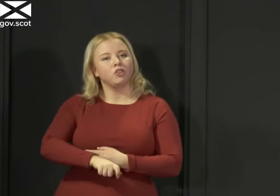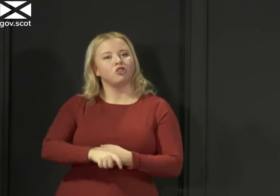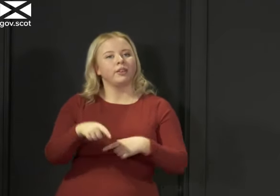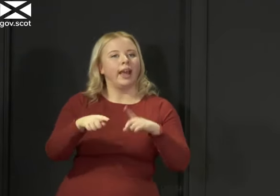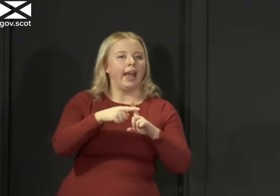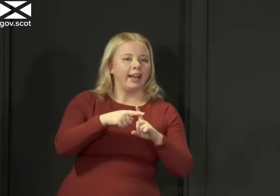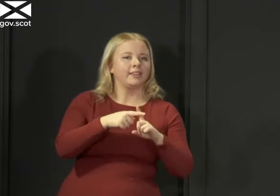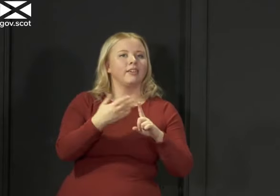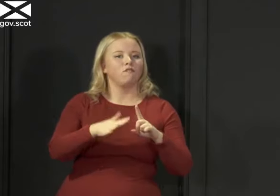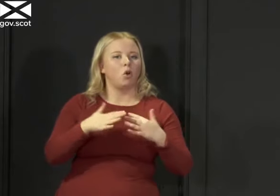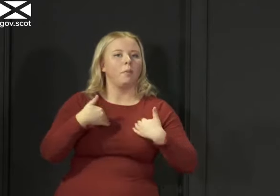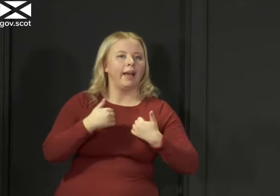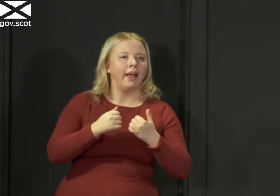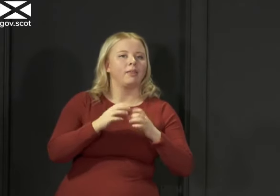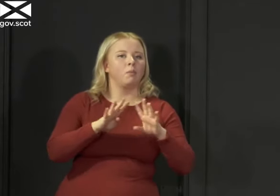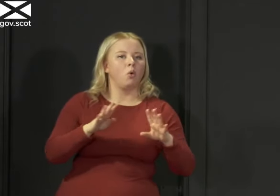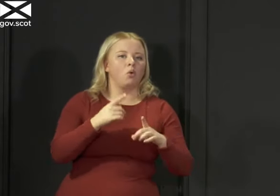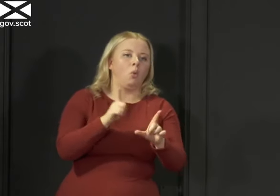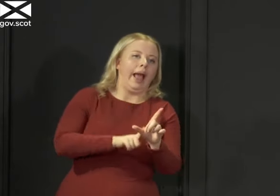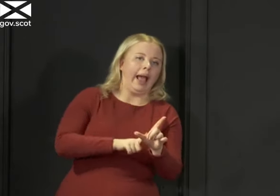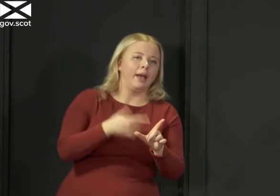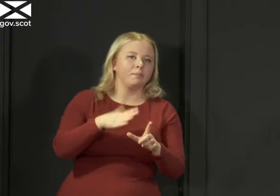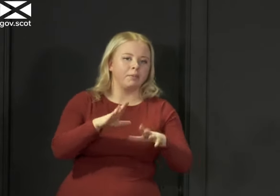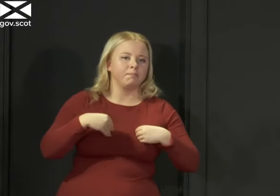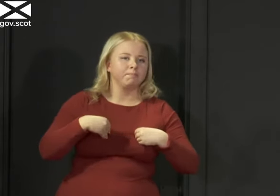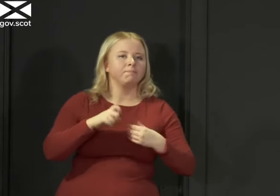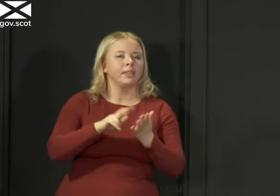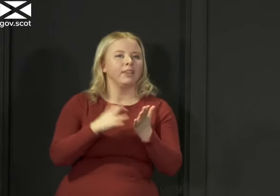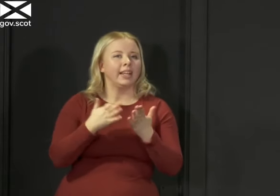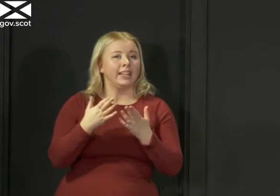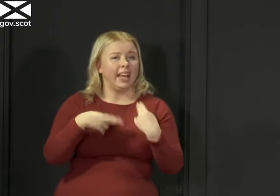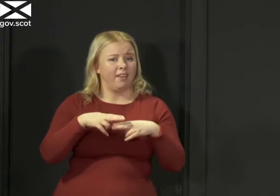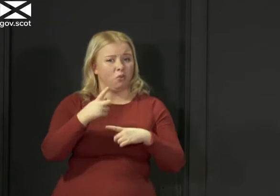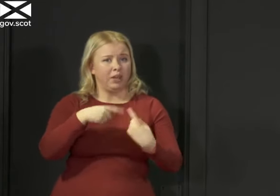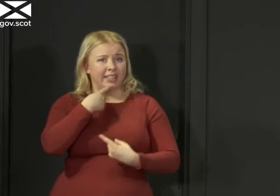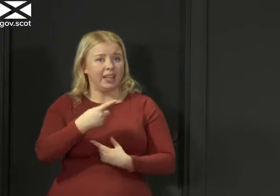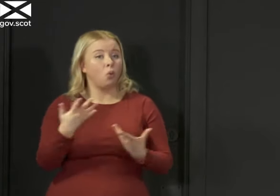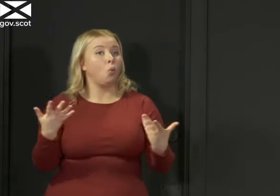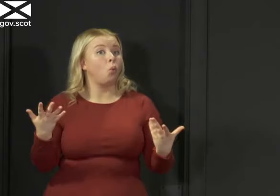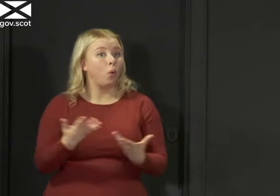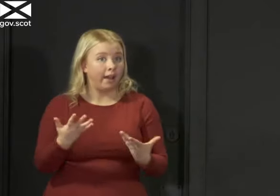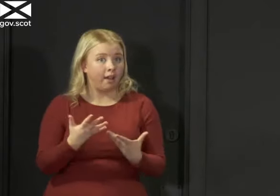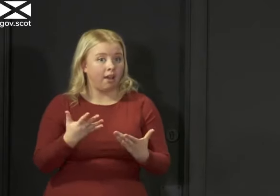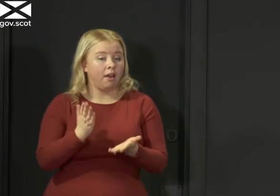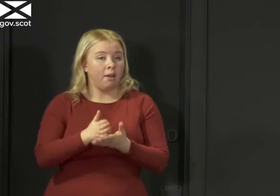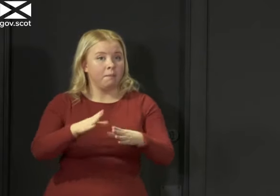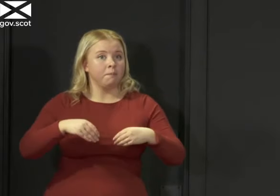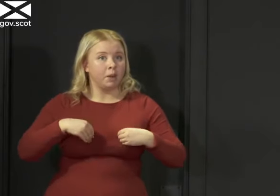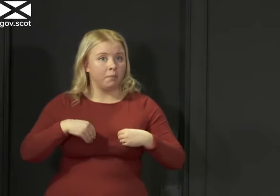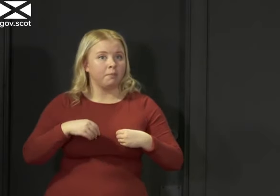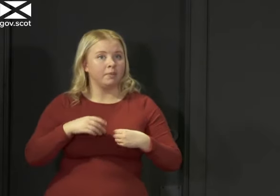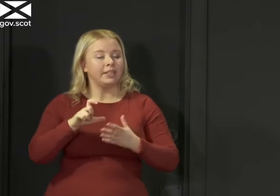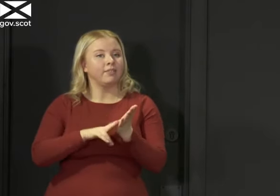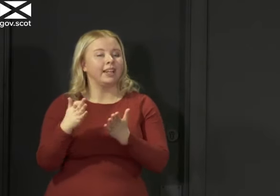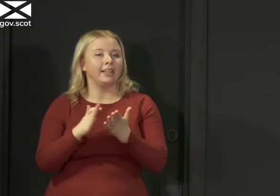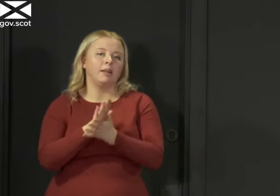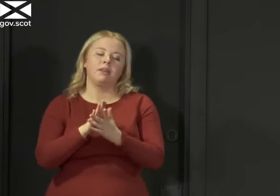X from Health Board Y has been confirmed as having the virus had we gone on to say where they got the virus we would have been identifying